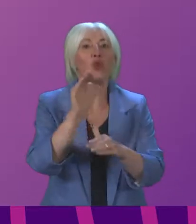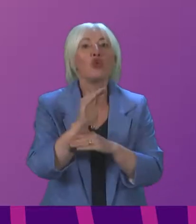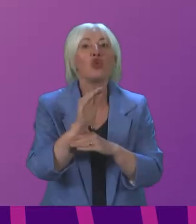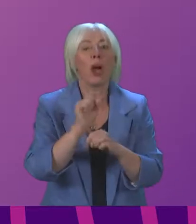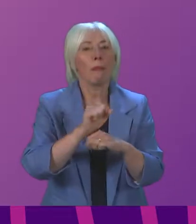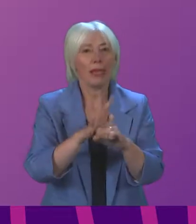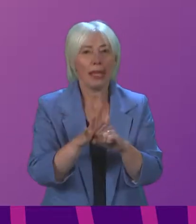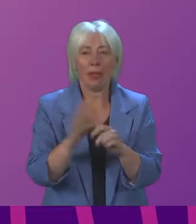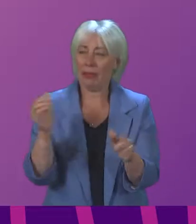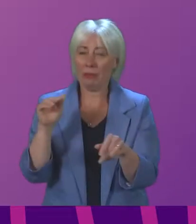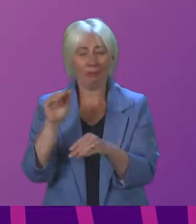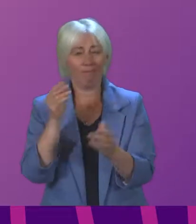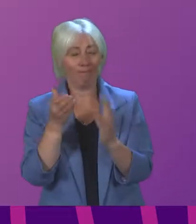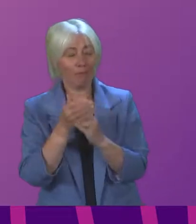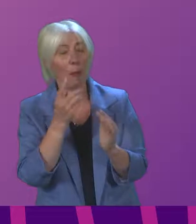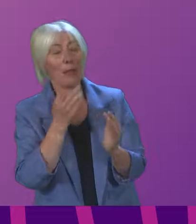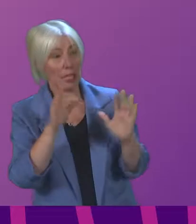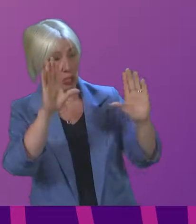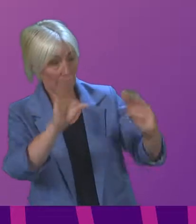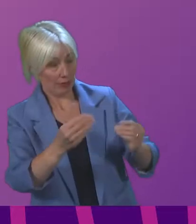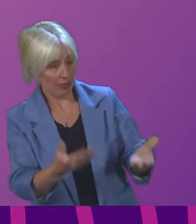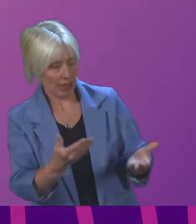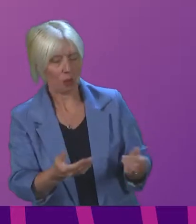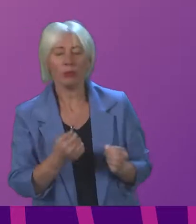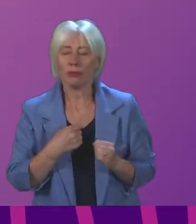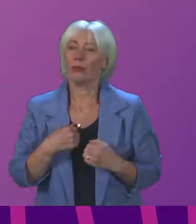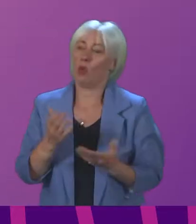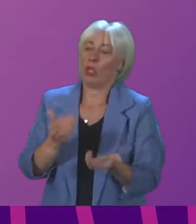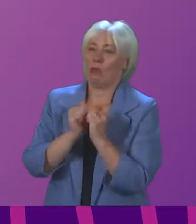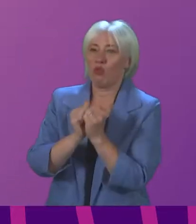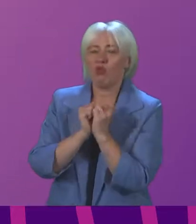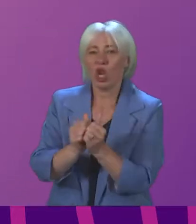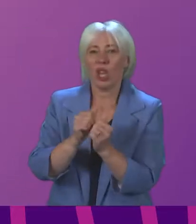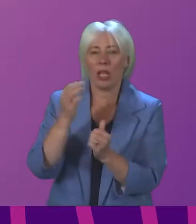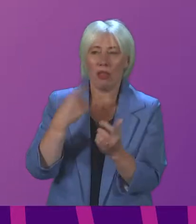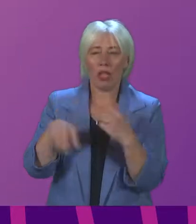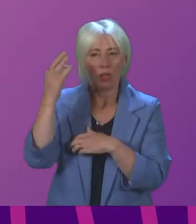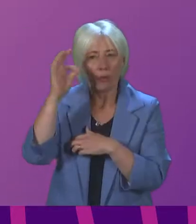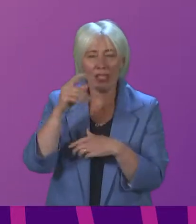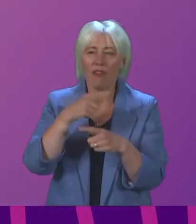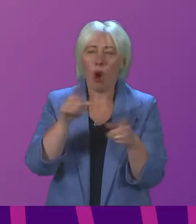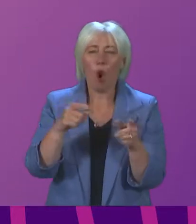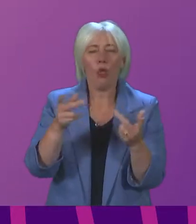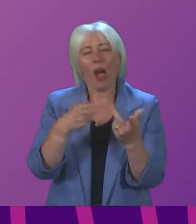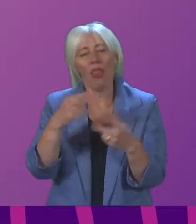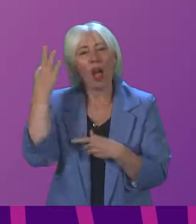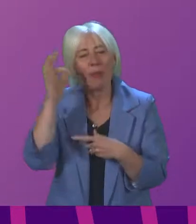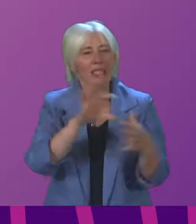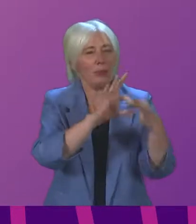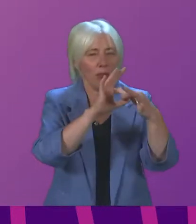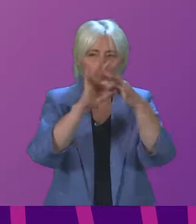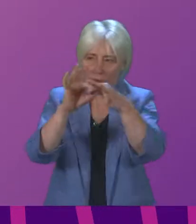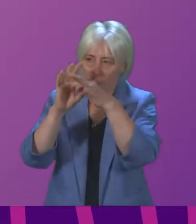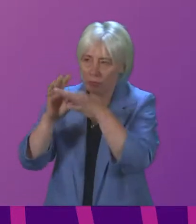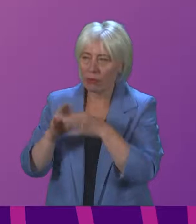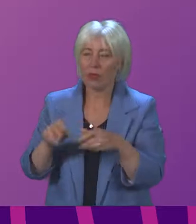close now, Miss Brown. I'd like to finish by putting on record the committee's appreciation for the constructive engagement that all committees have had with us. I'd also like to